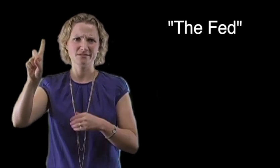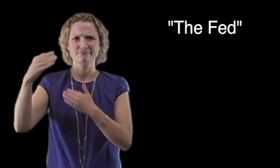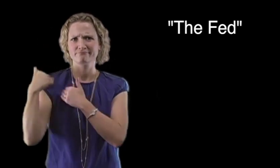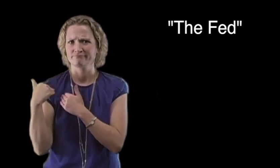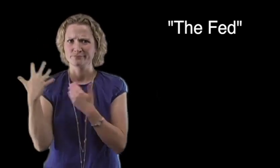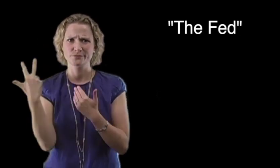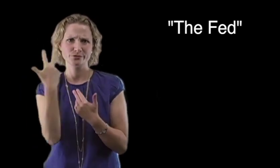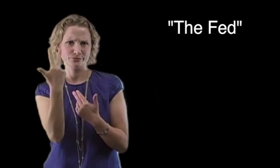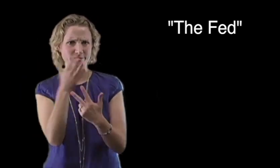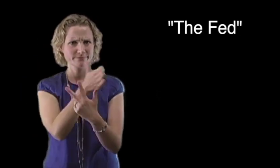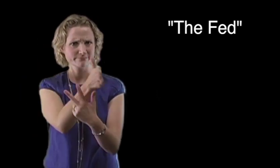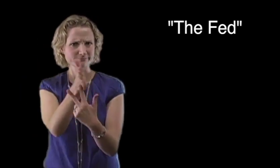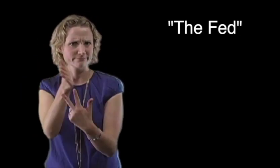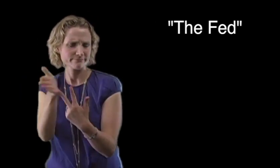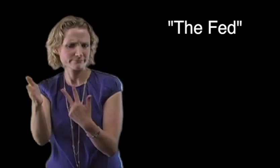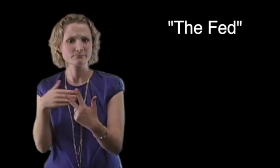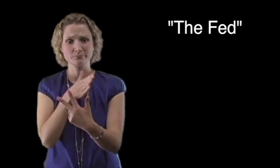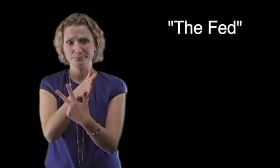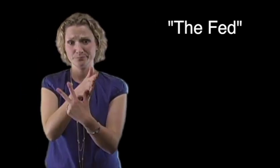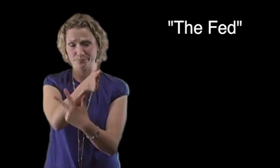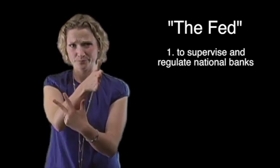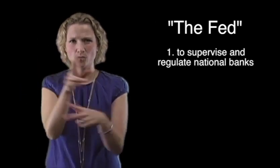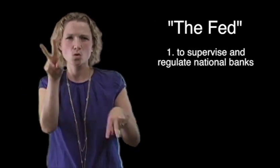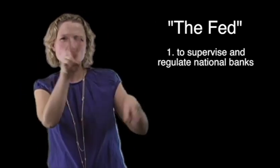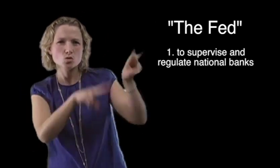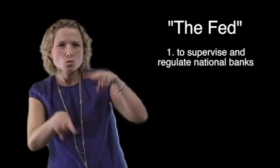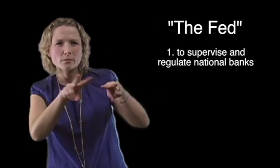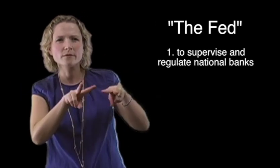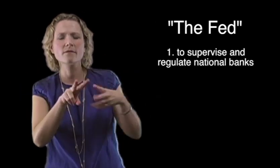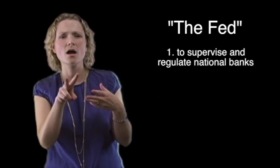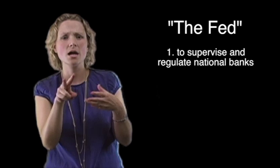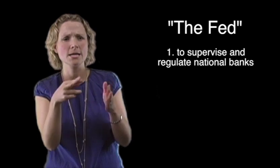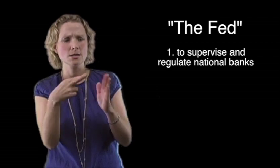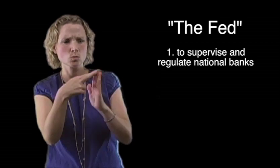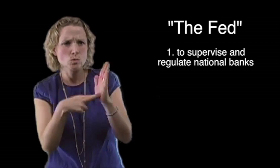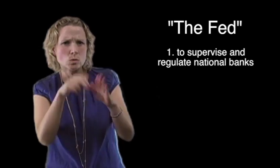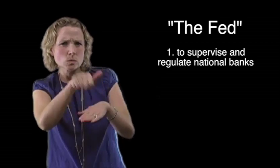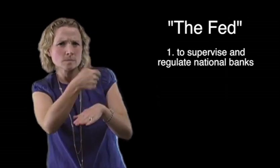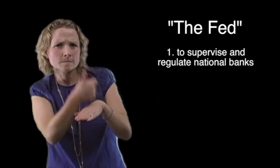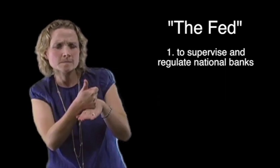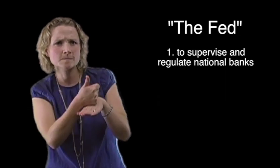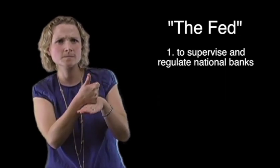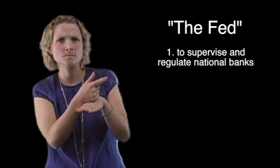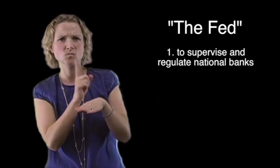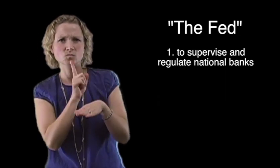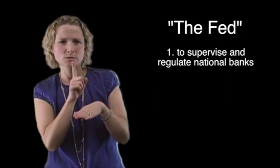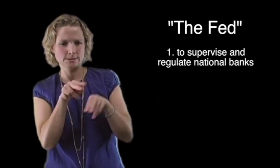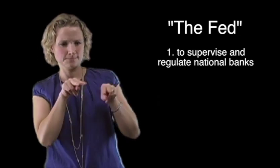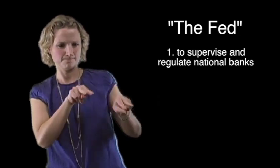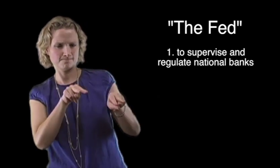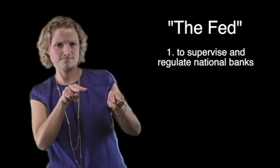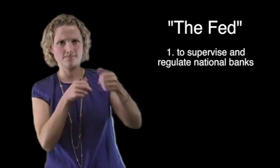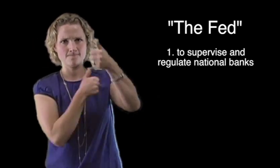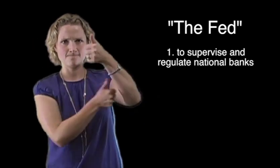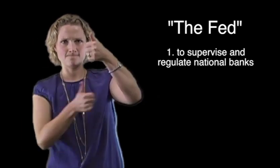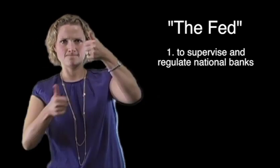What are the responsibilities of the Fed? First, to supervise and regulate the national banks.